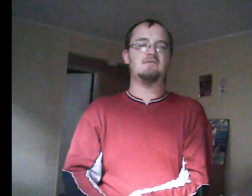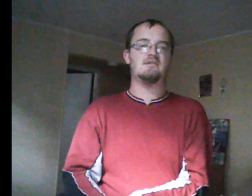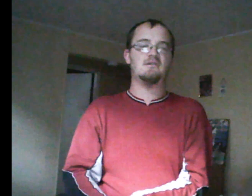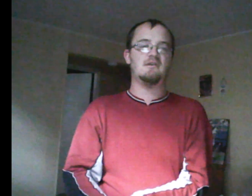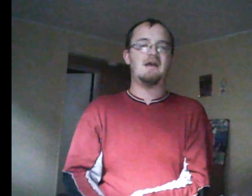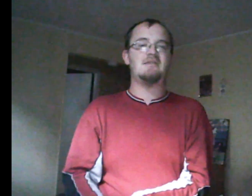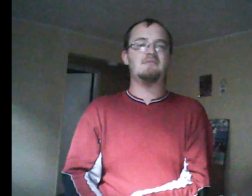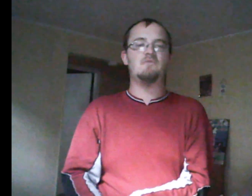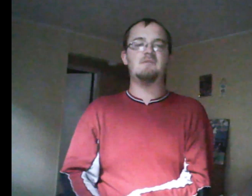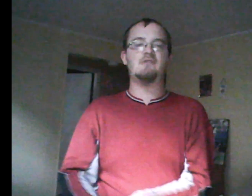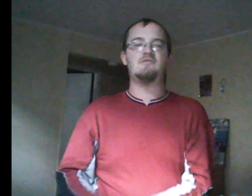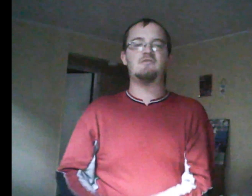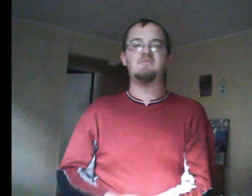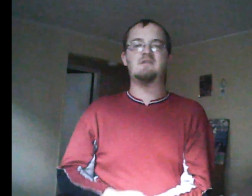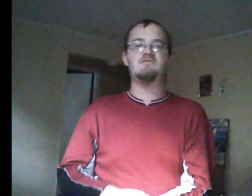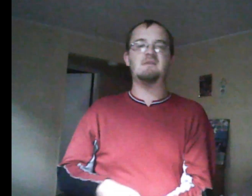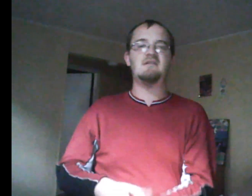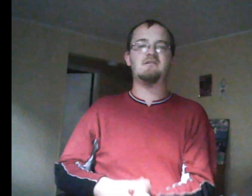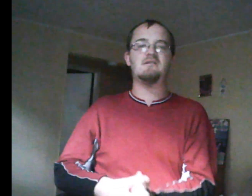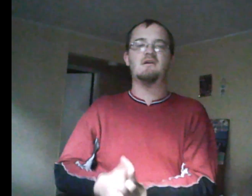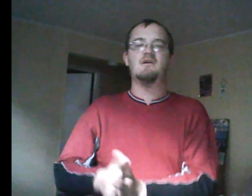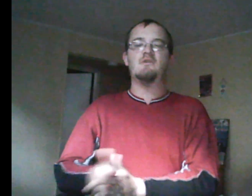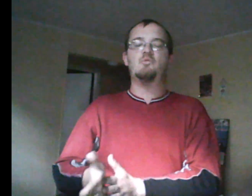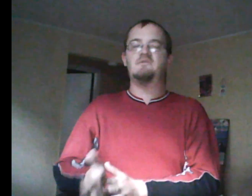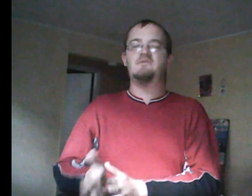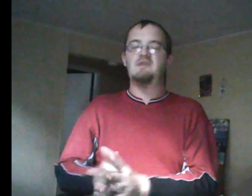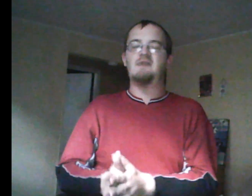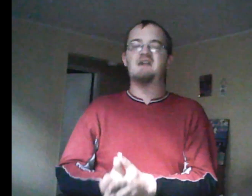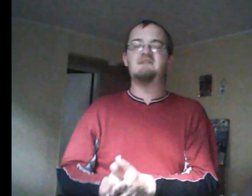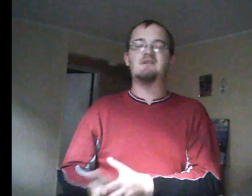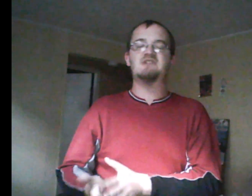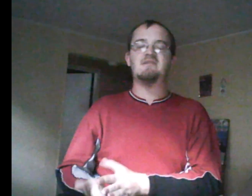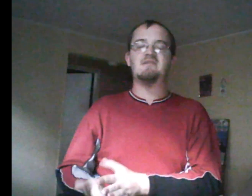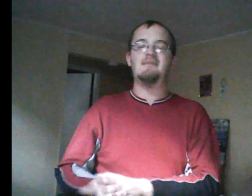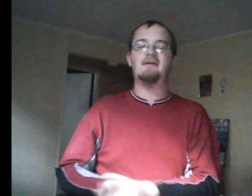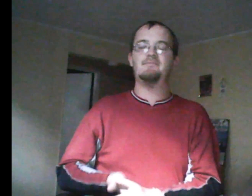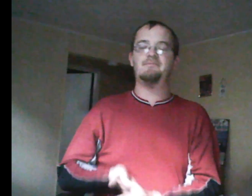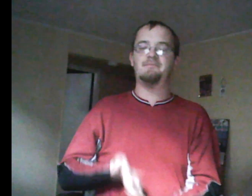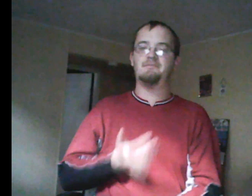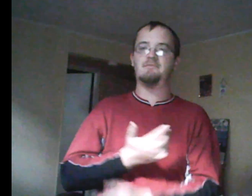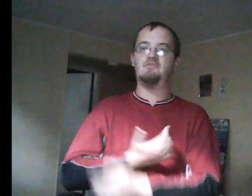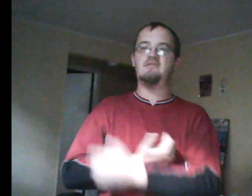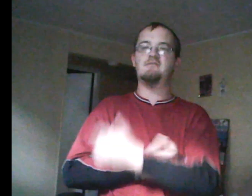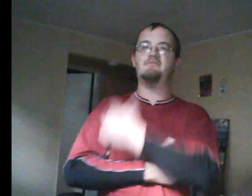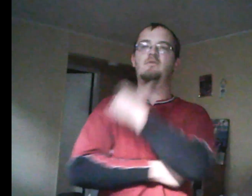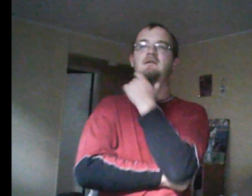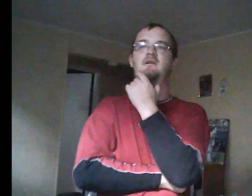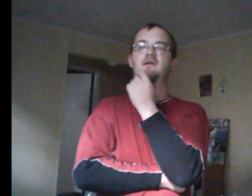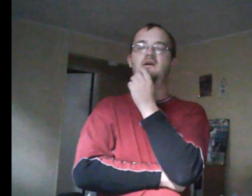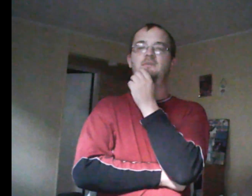one about Crusades being stupid is, did Radich have a grudge against Emma pre-season four? Because, fight